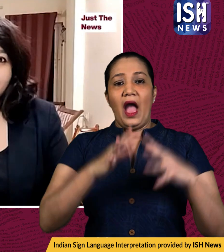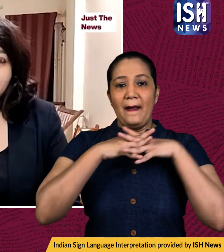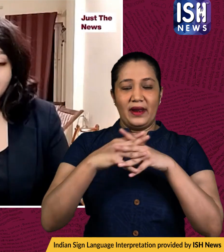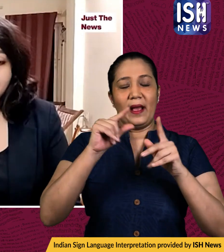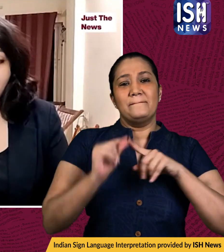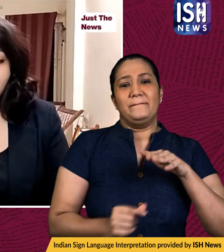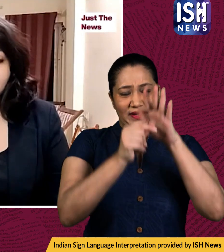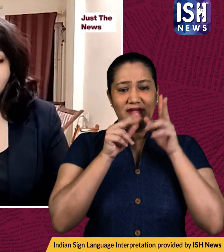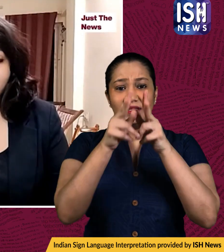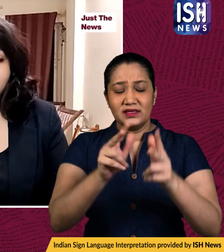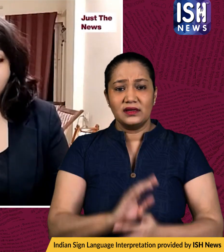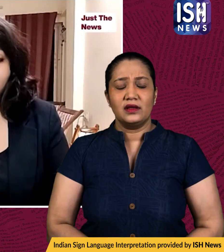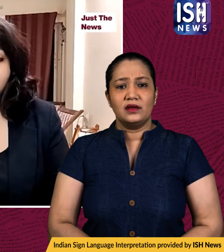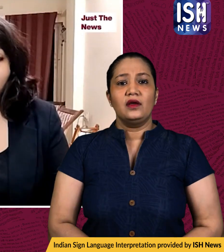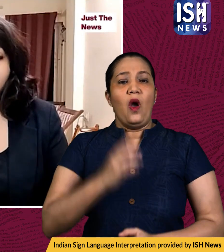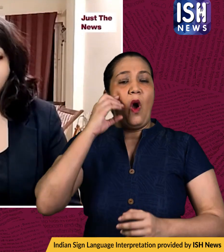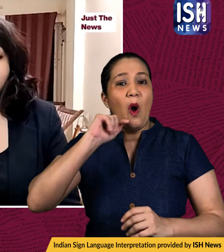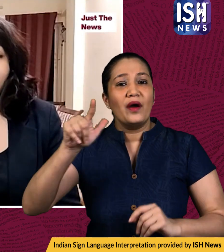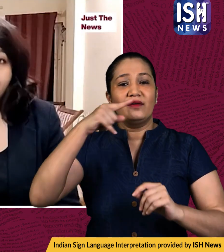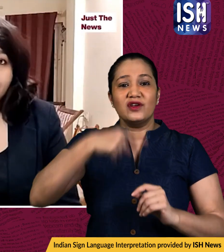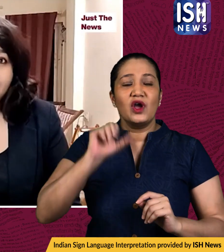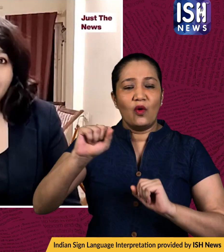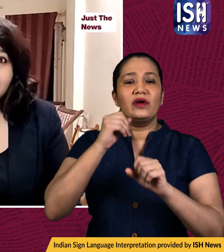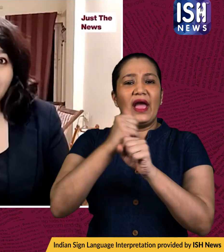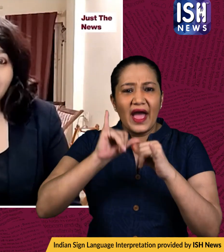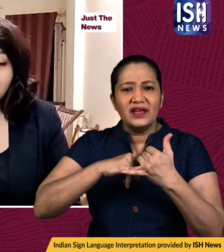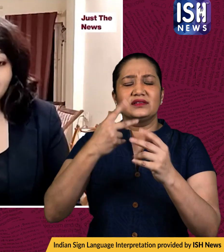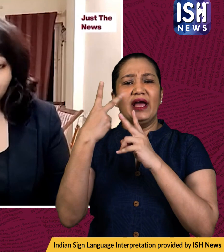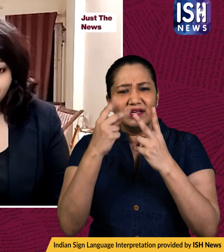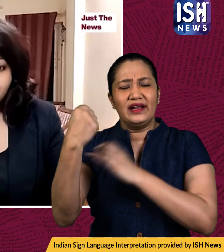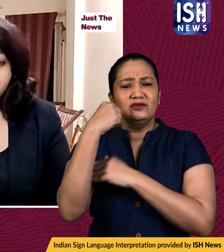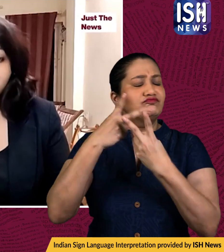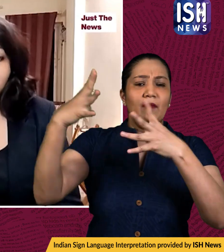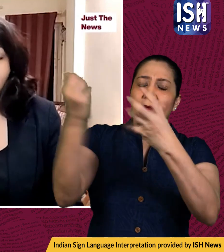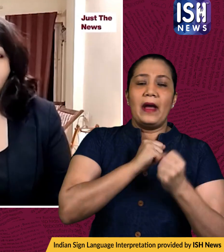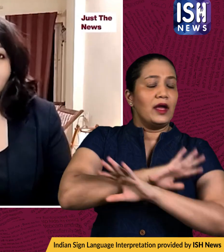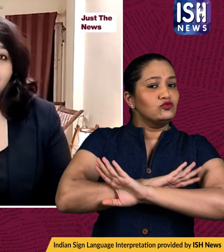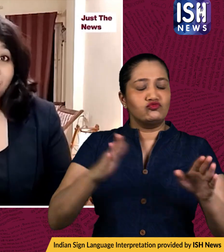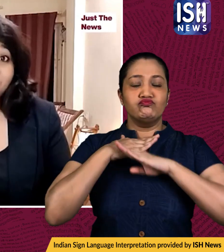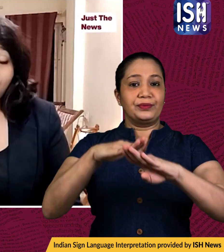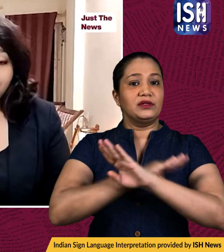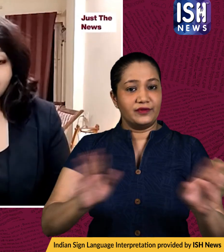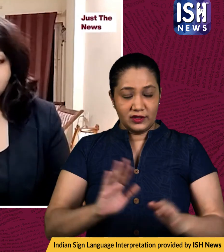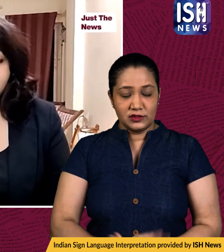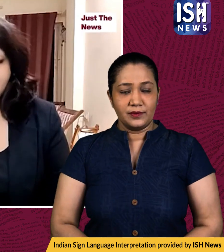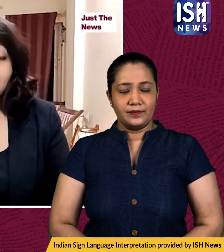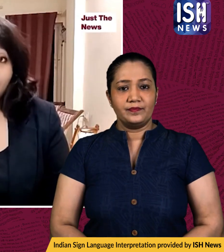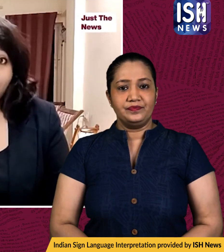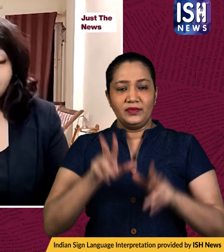states has announced a ban on imports of russian oil gas and energy afp has quoted him as saying and i quote